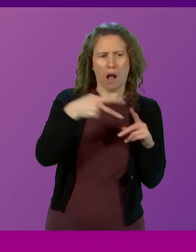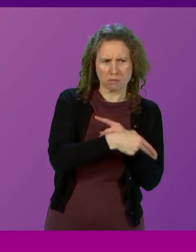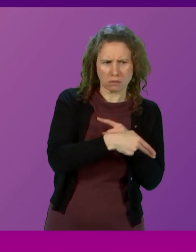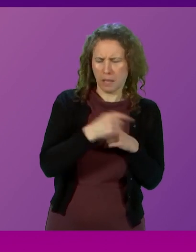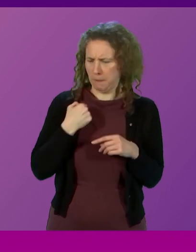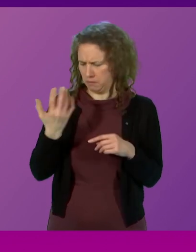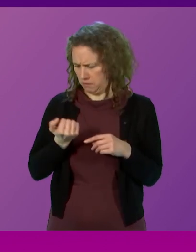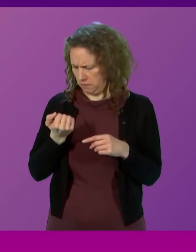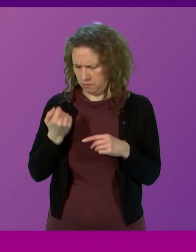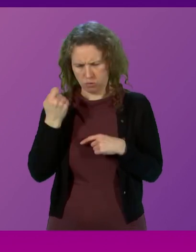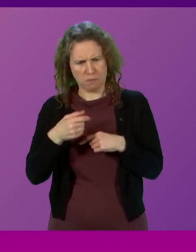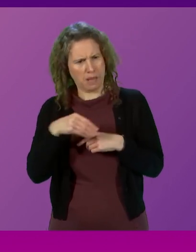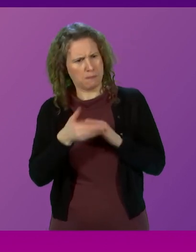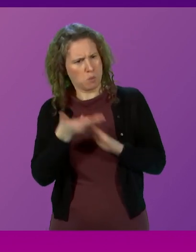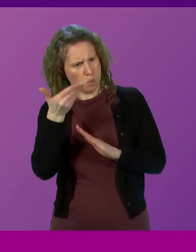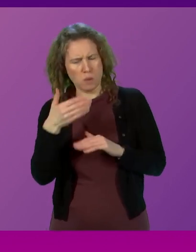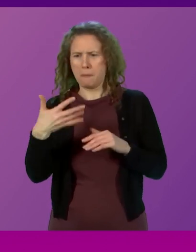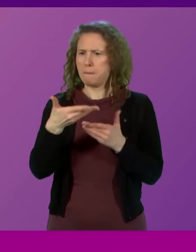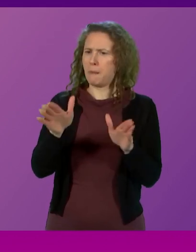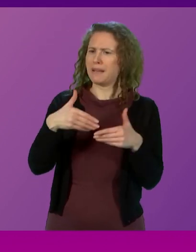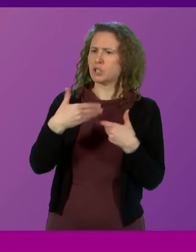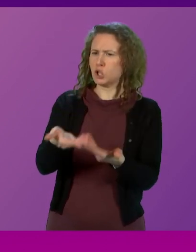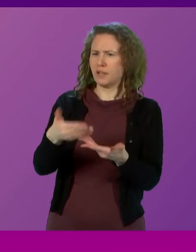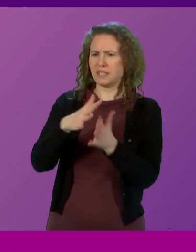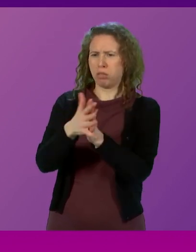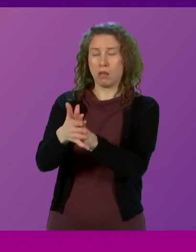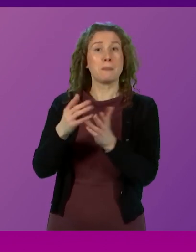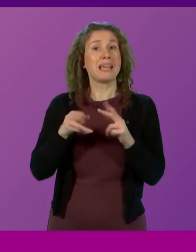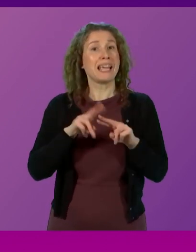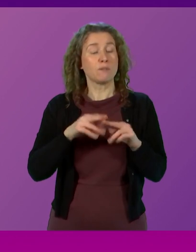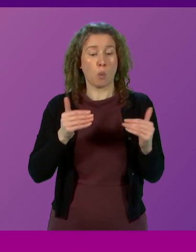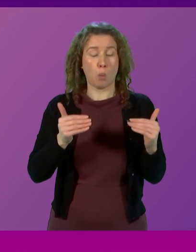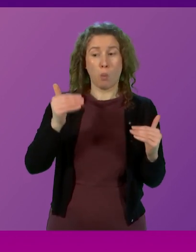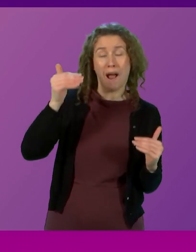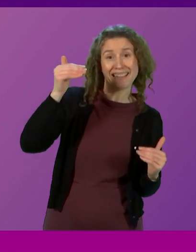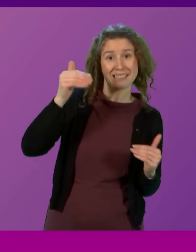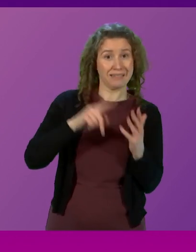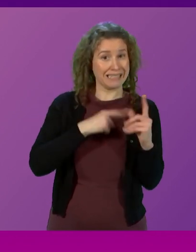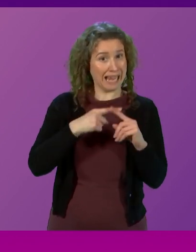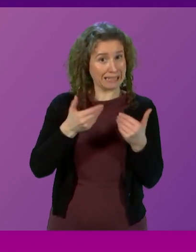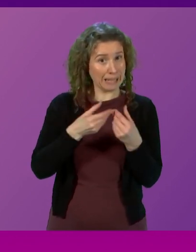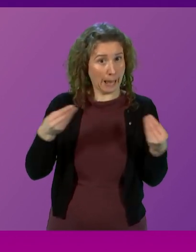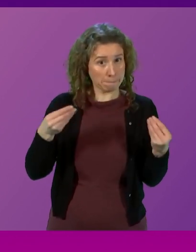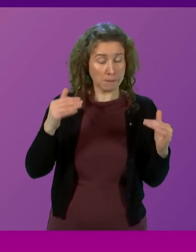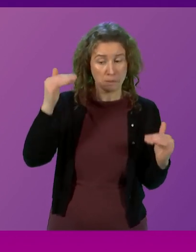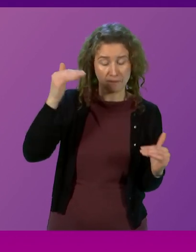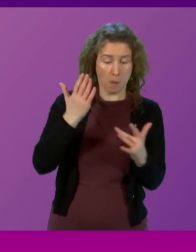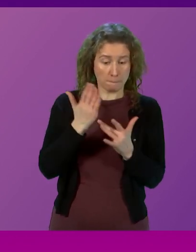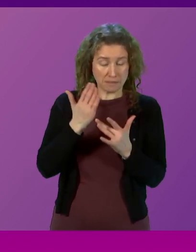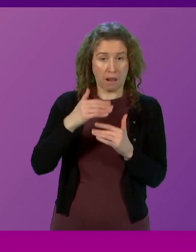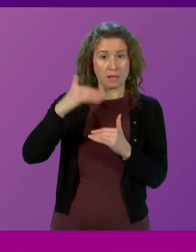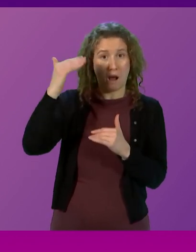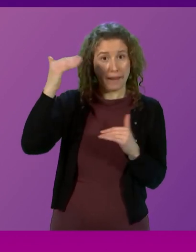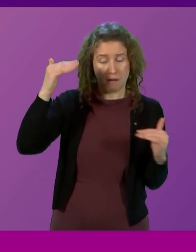deterioration in the delivery of public services. And if you widen the tax gap for middle and higher earners in Scotland in